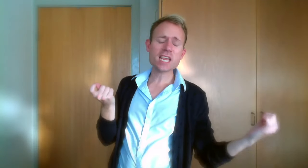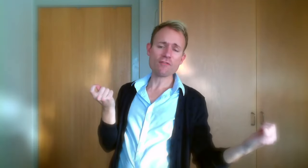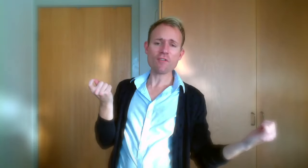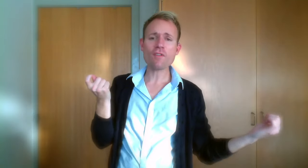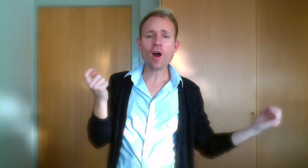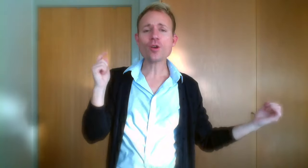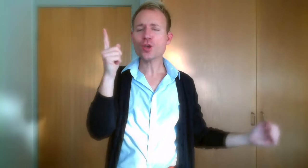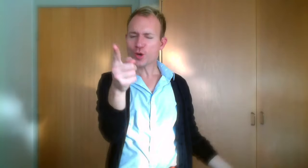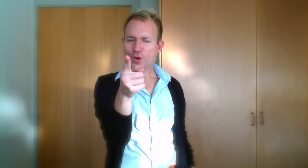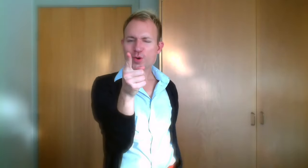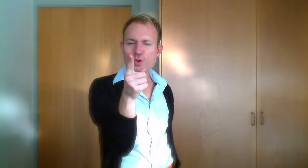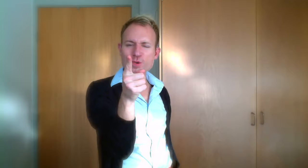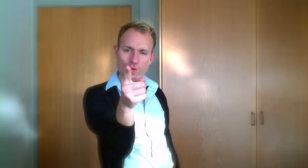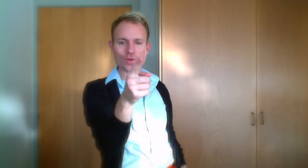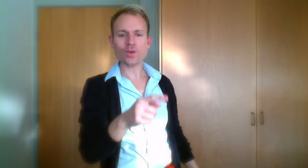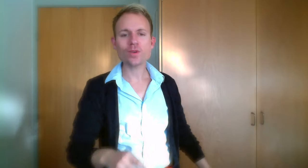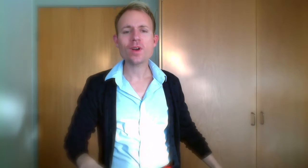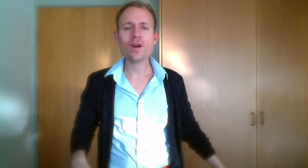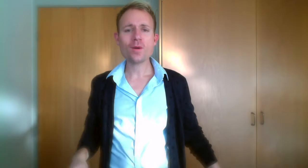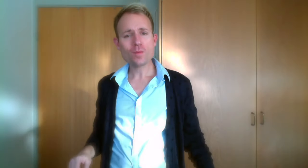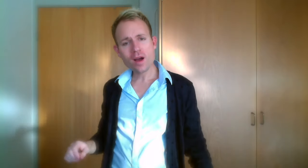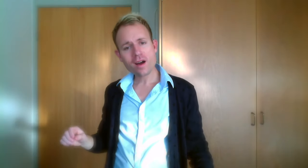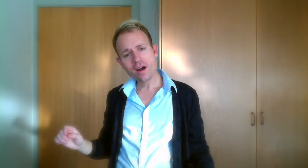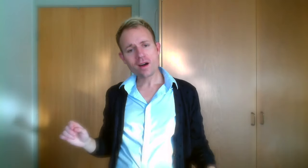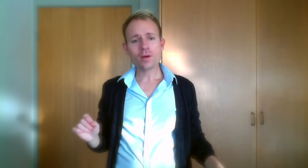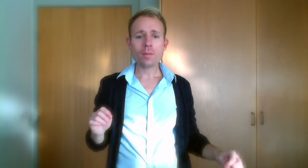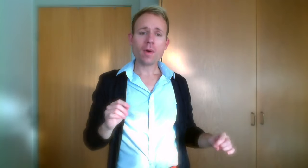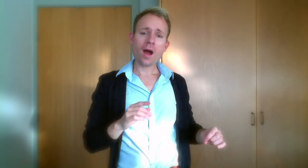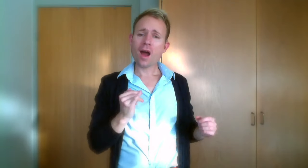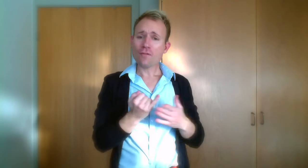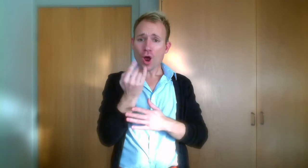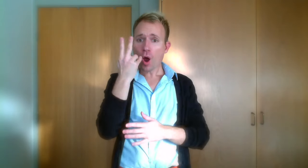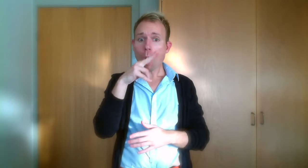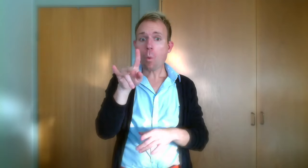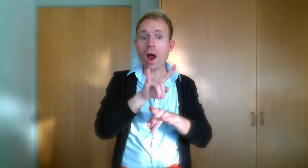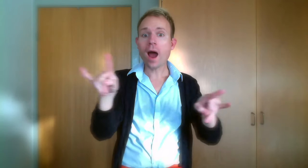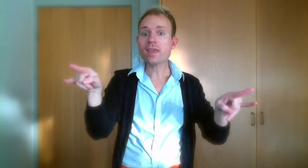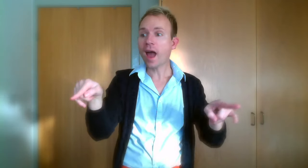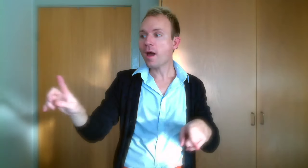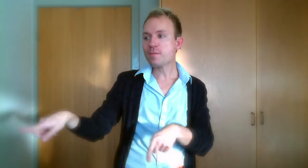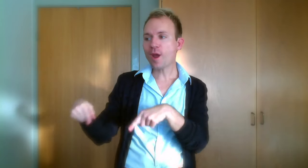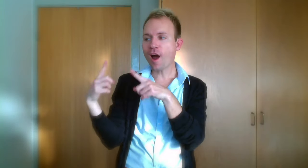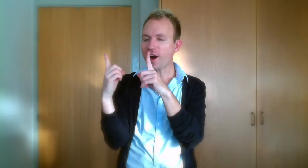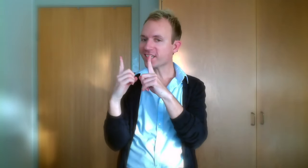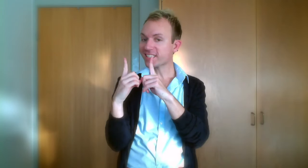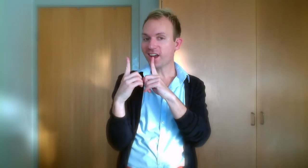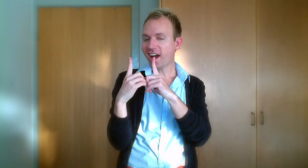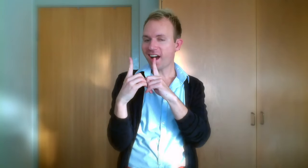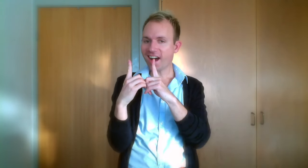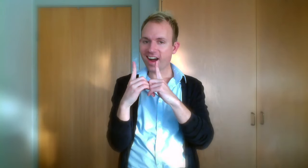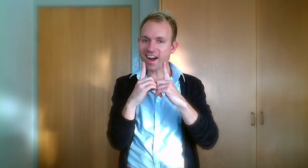for you If you look right there by your side